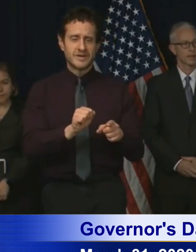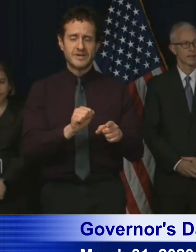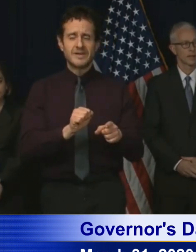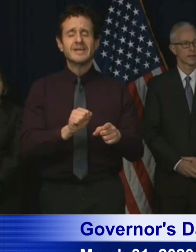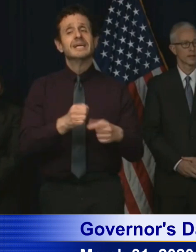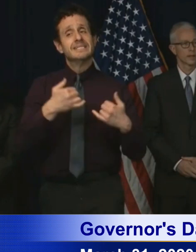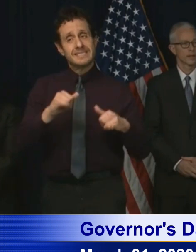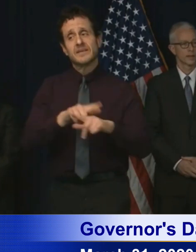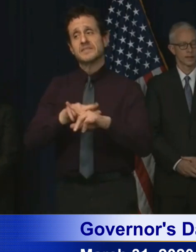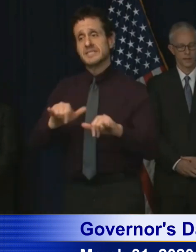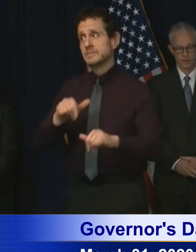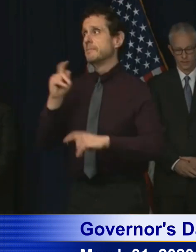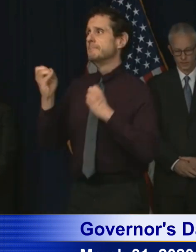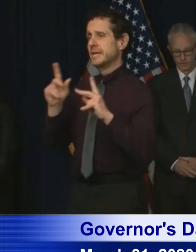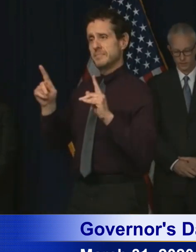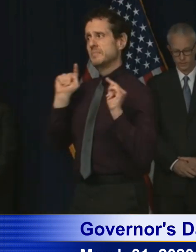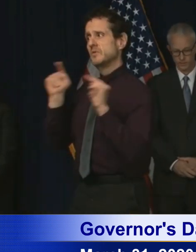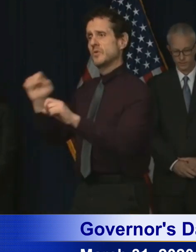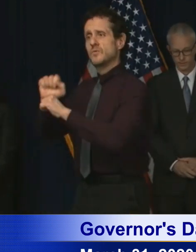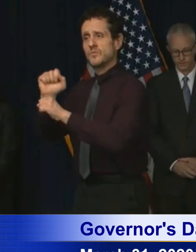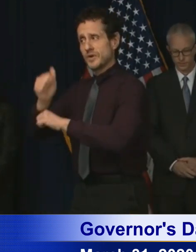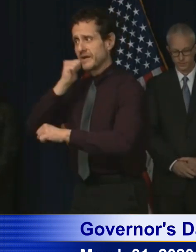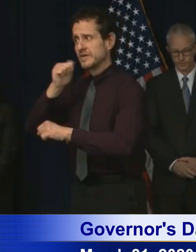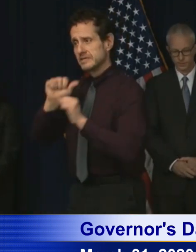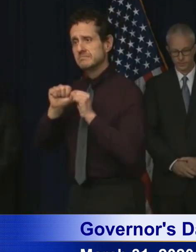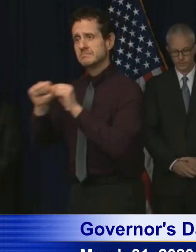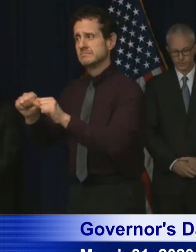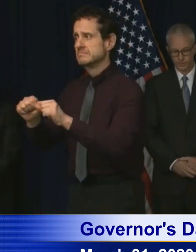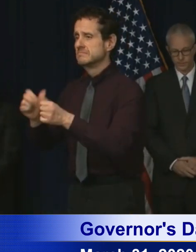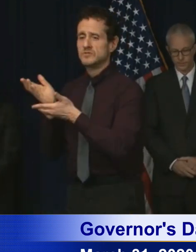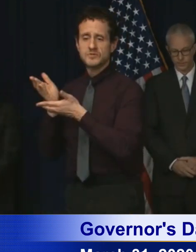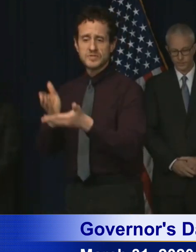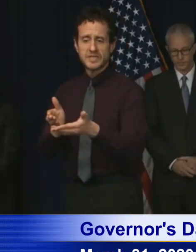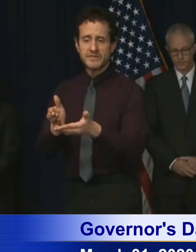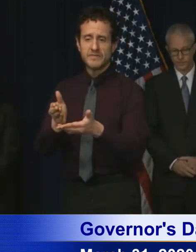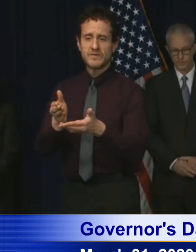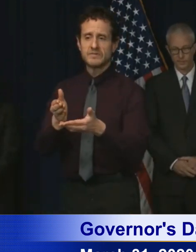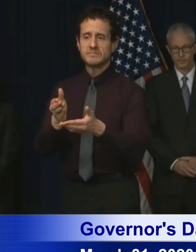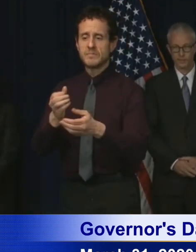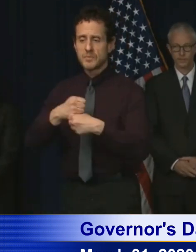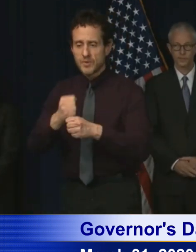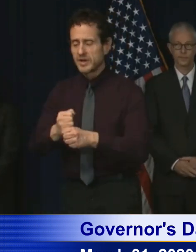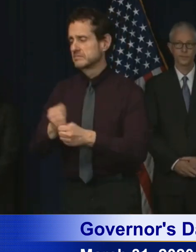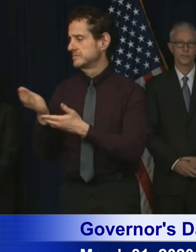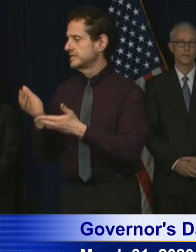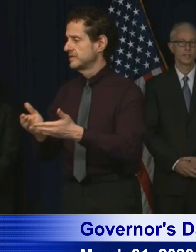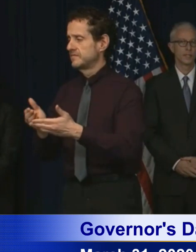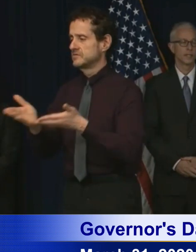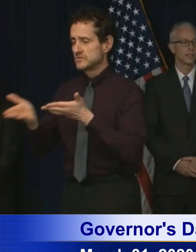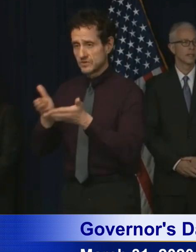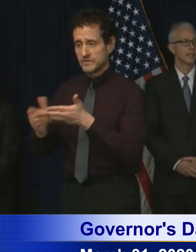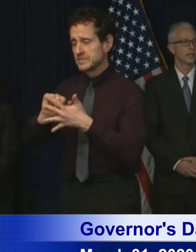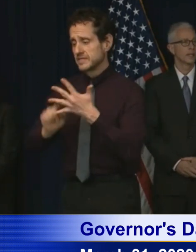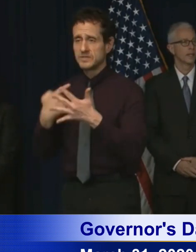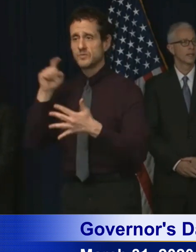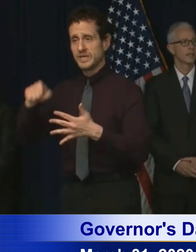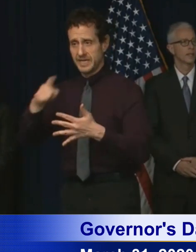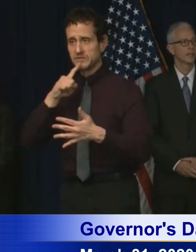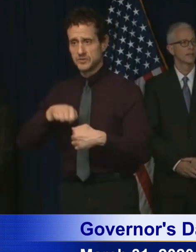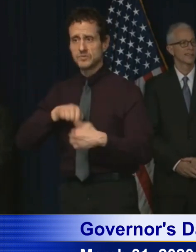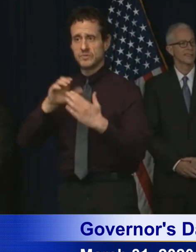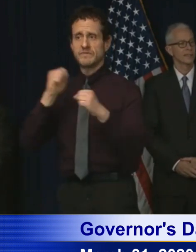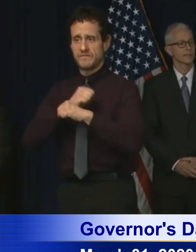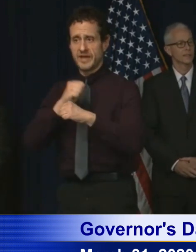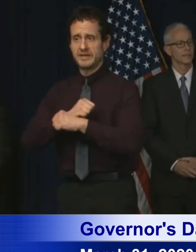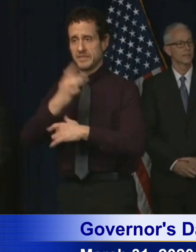Illinoisans going to work each day to deliver the goods and services desperately needed to combat this pandemic. Not everyone can